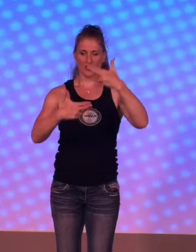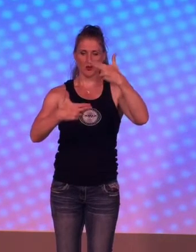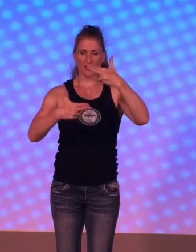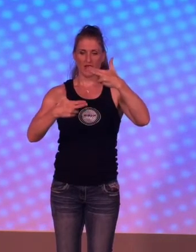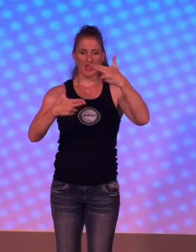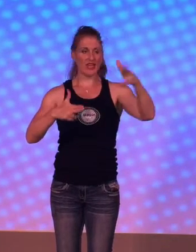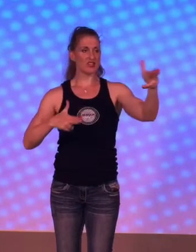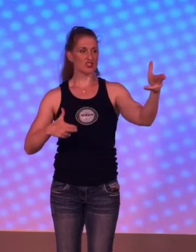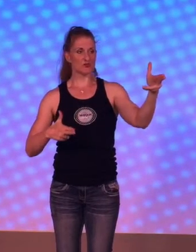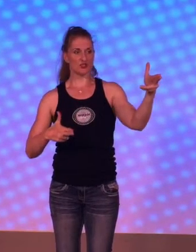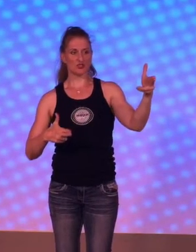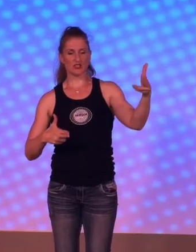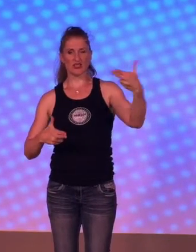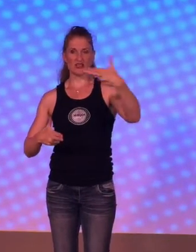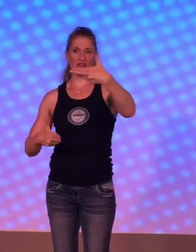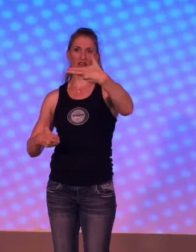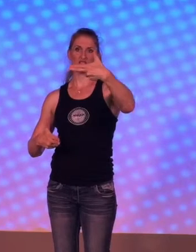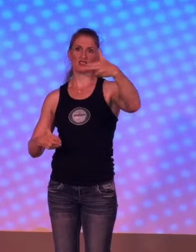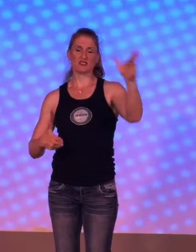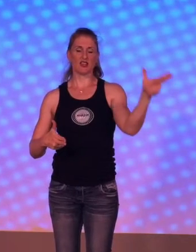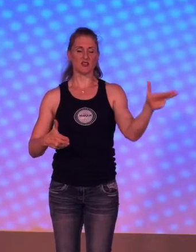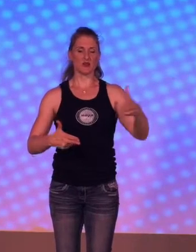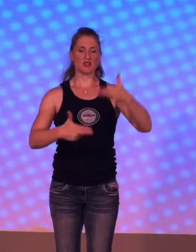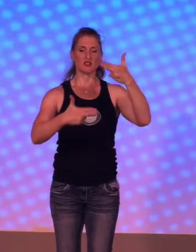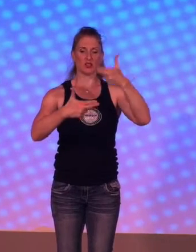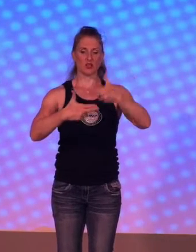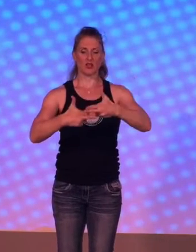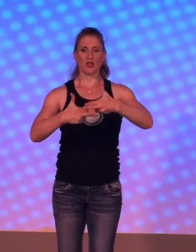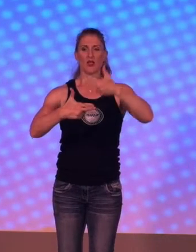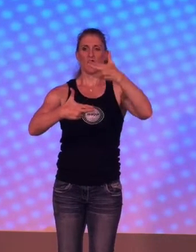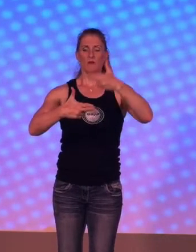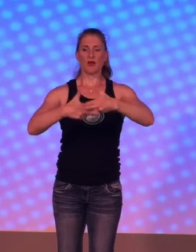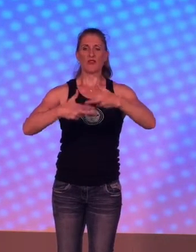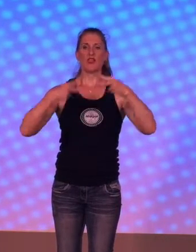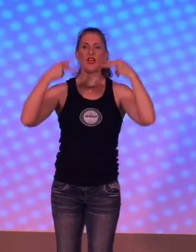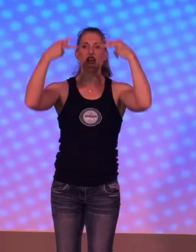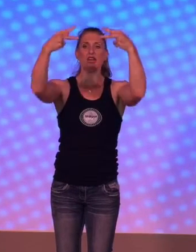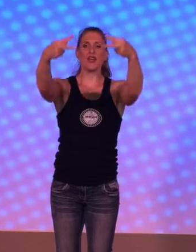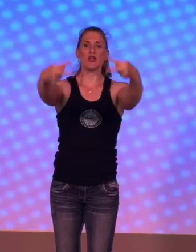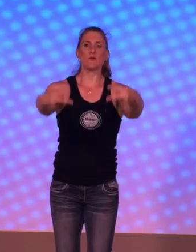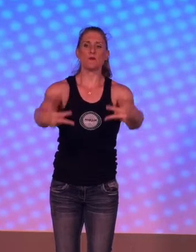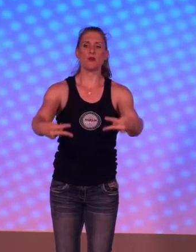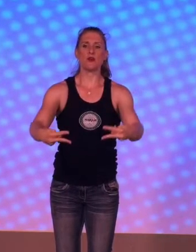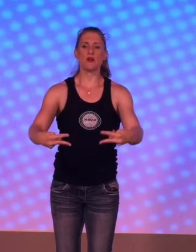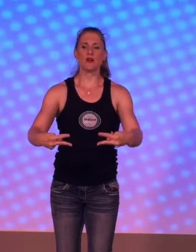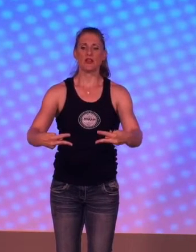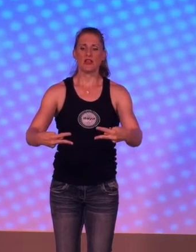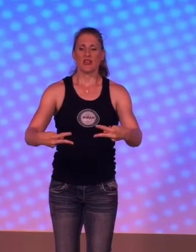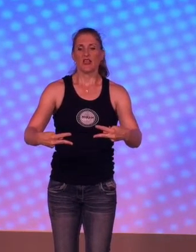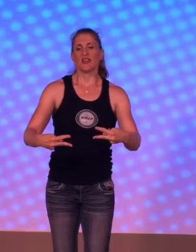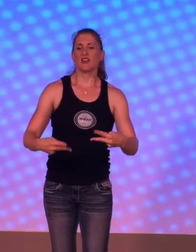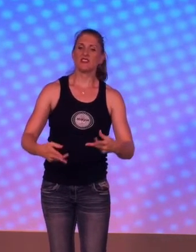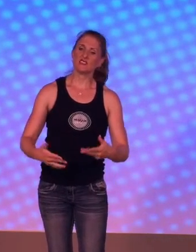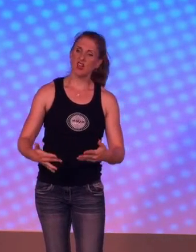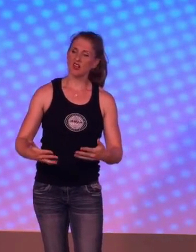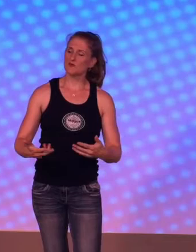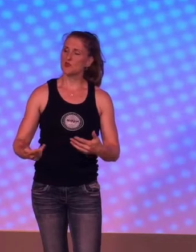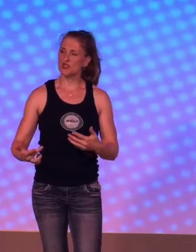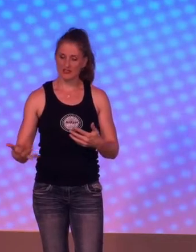So, H, which looks like an H in sign language. But the helper. And on this song, if you can